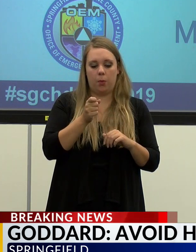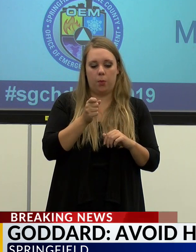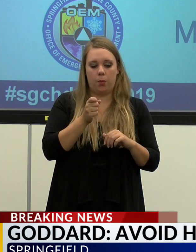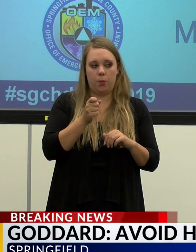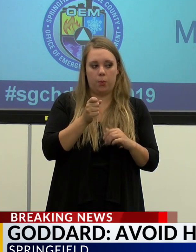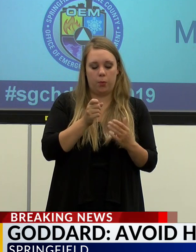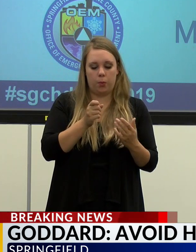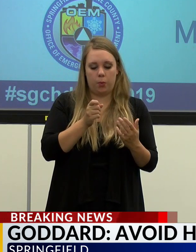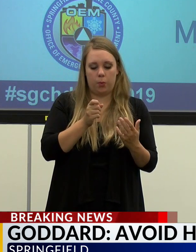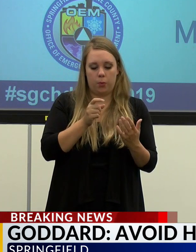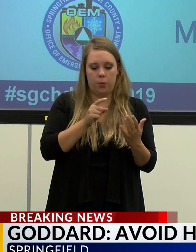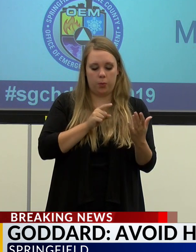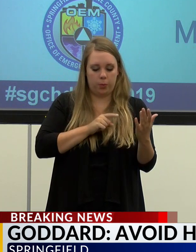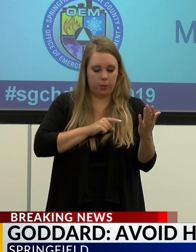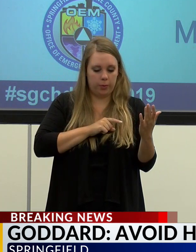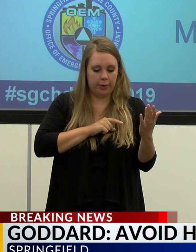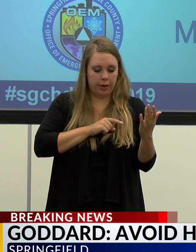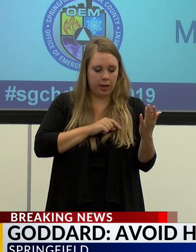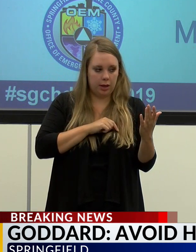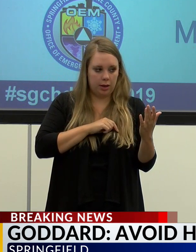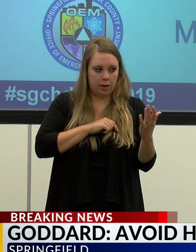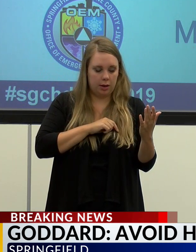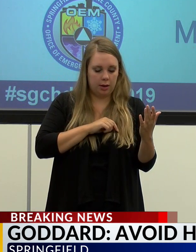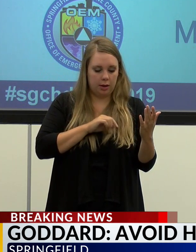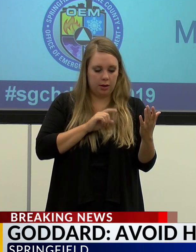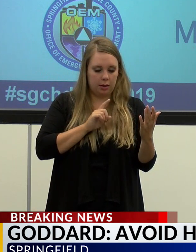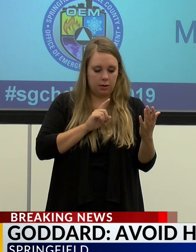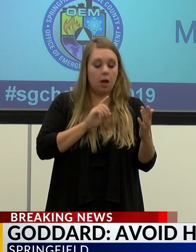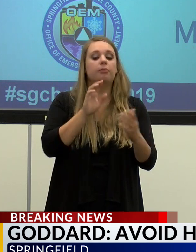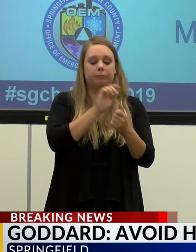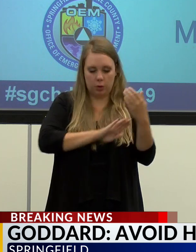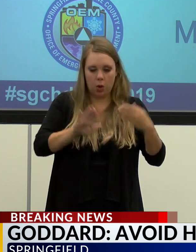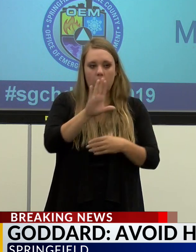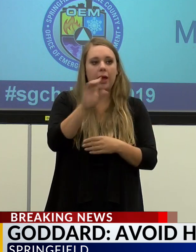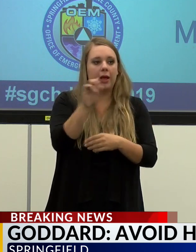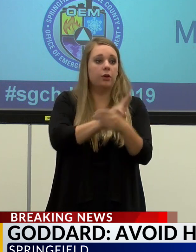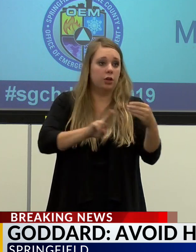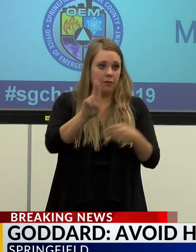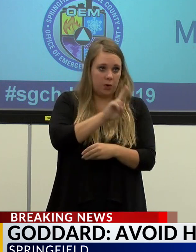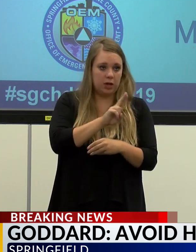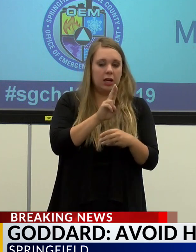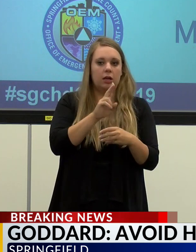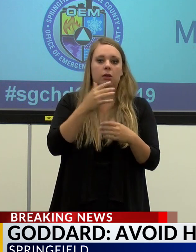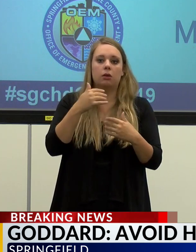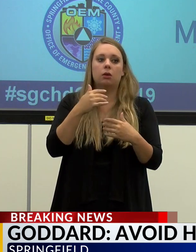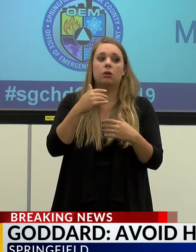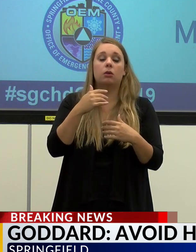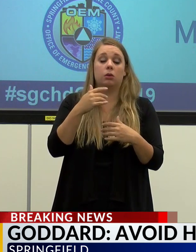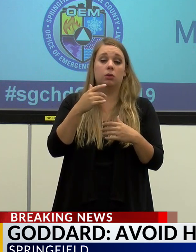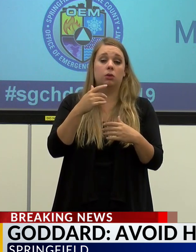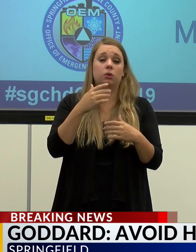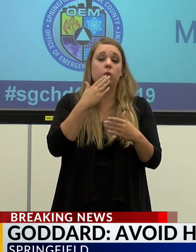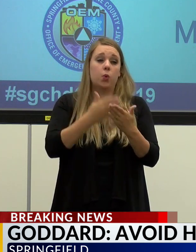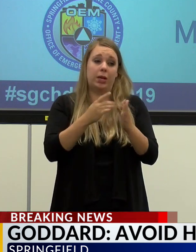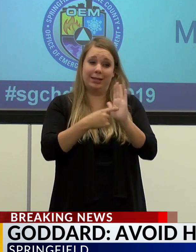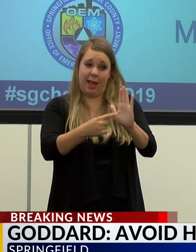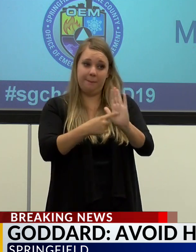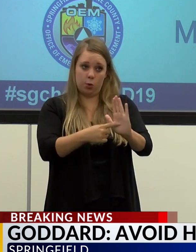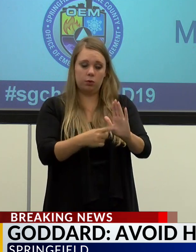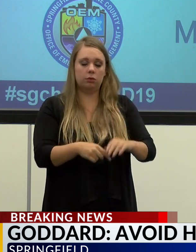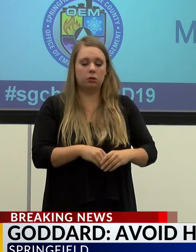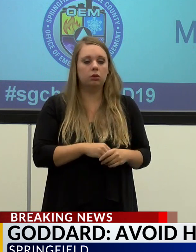great and timely example of this.